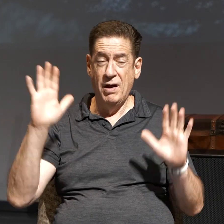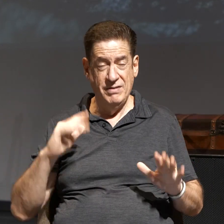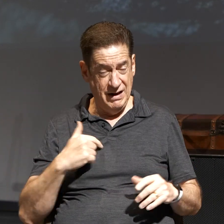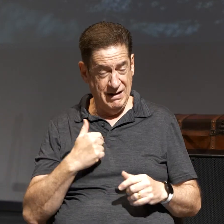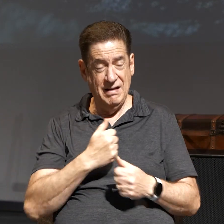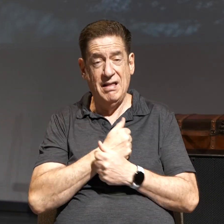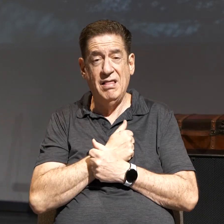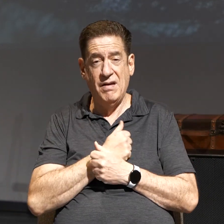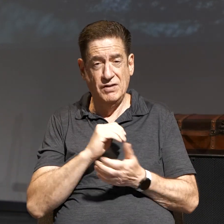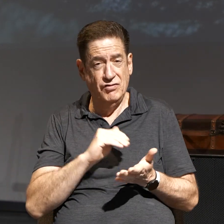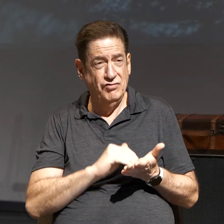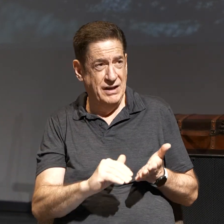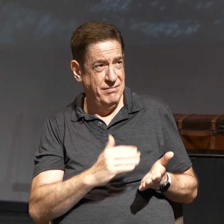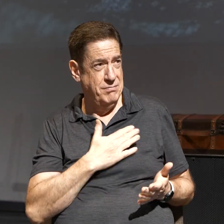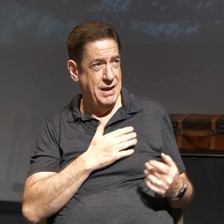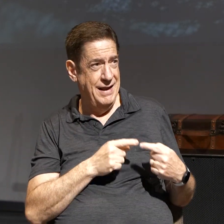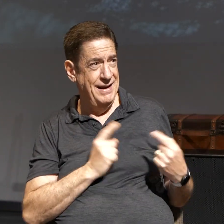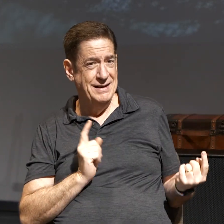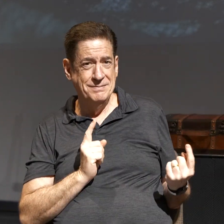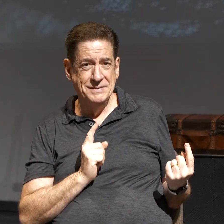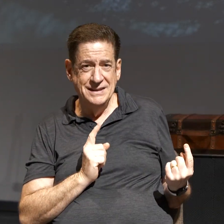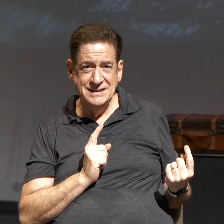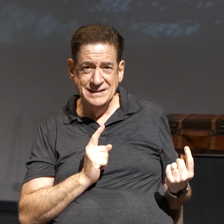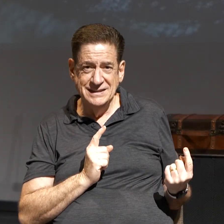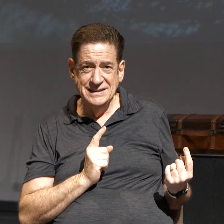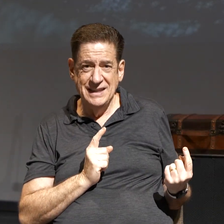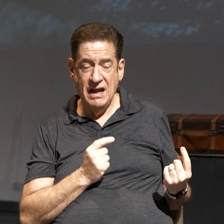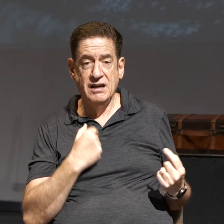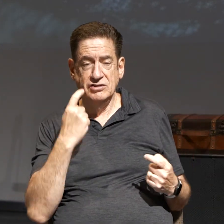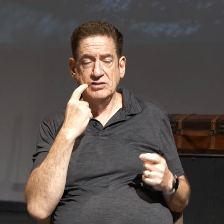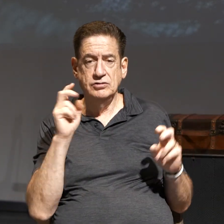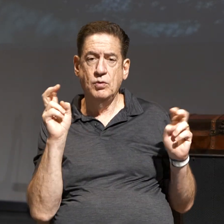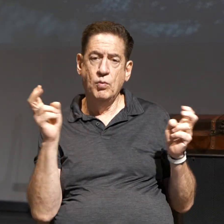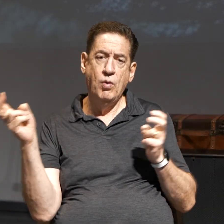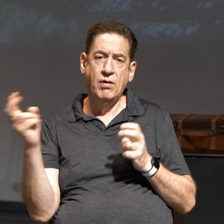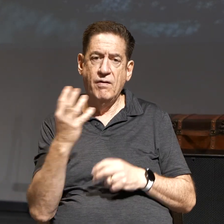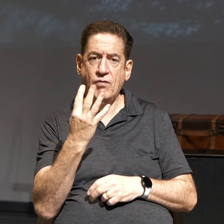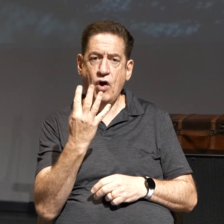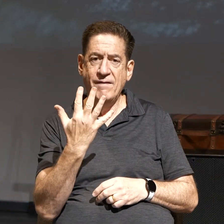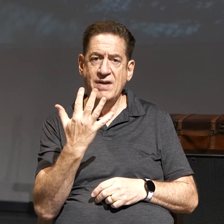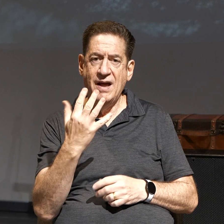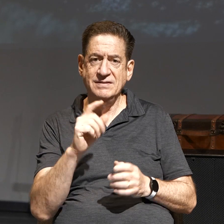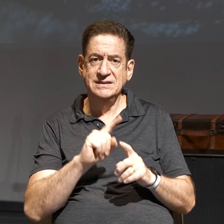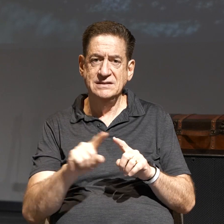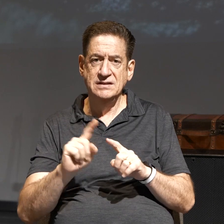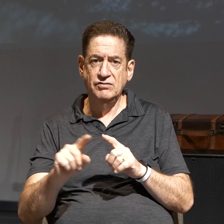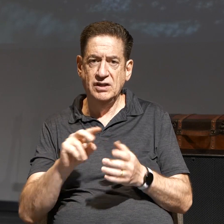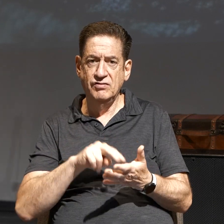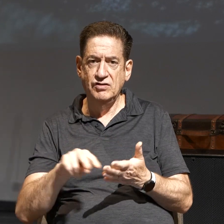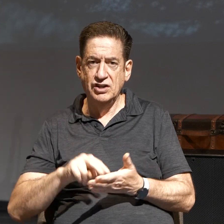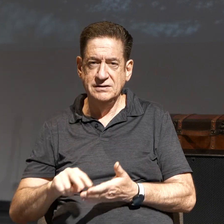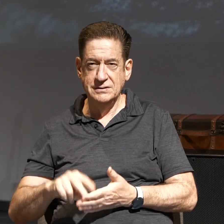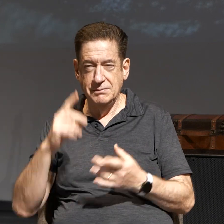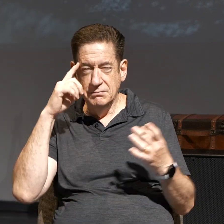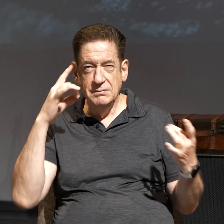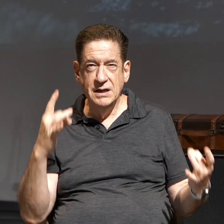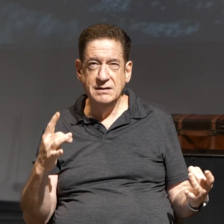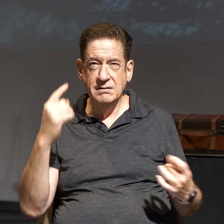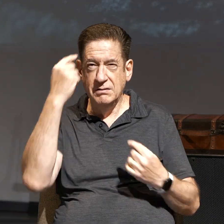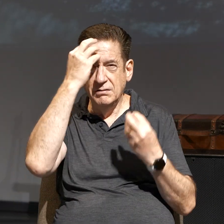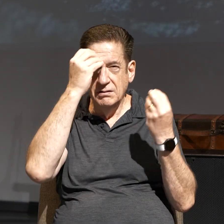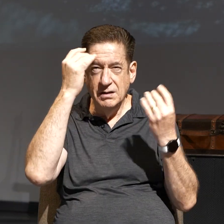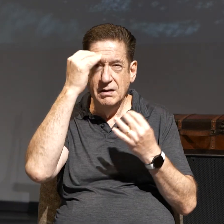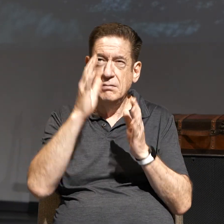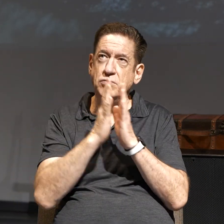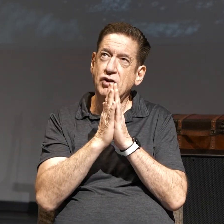even love and forgive my enemies. Now, I just quoted about four or five different verses right there, just meditating, thinking, praying